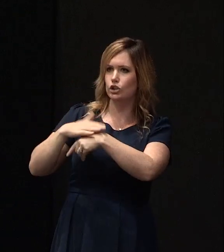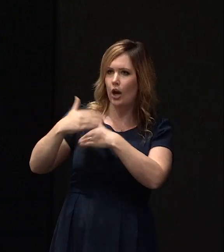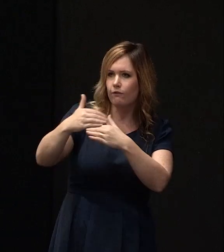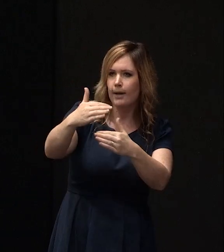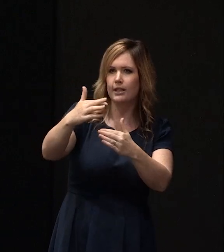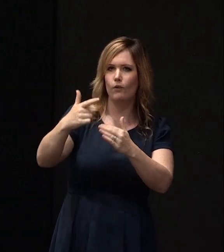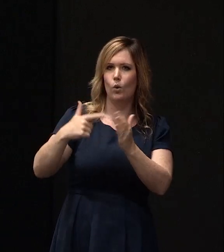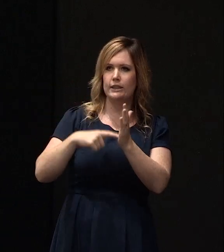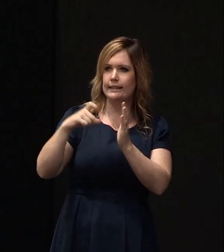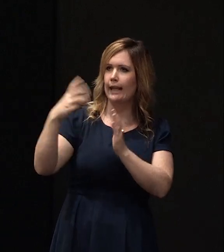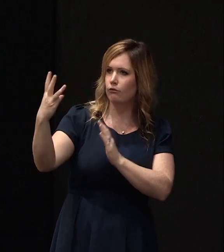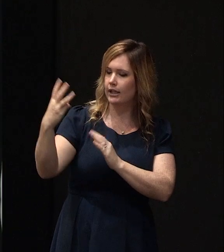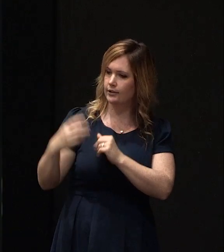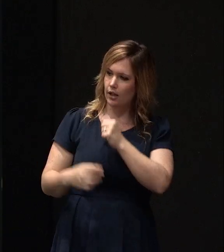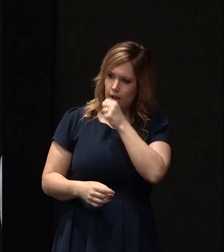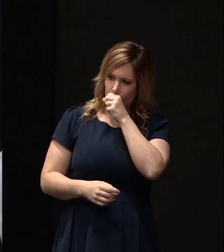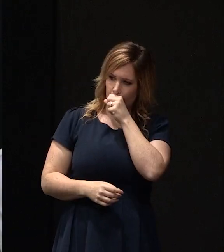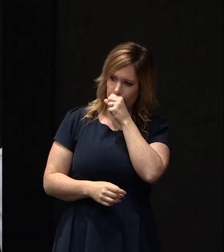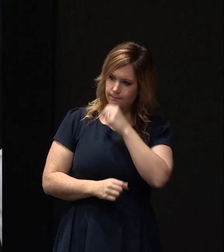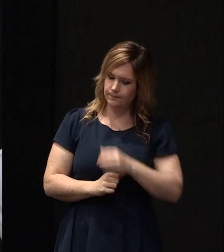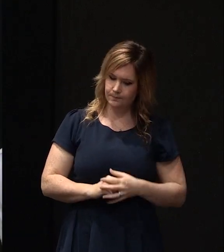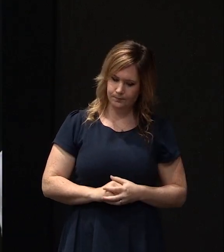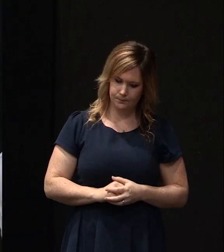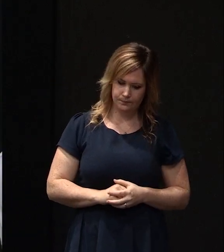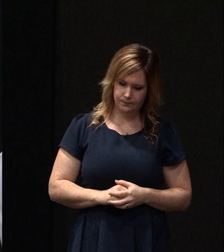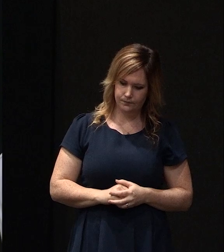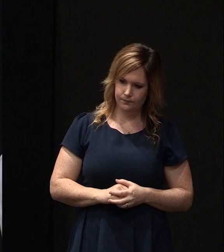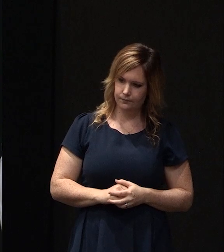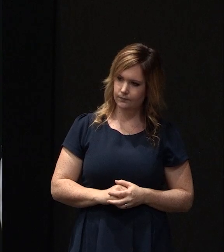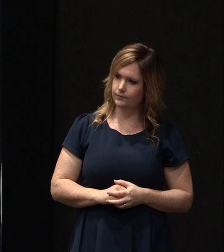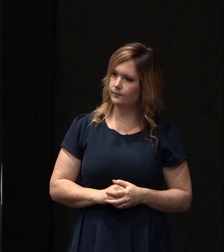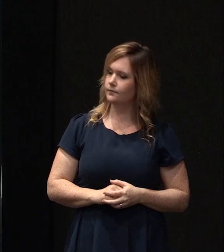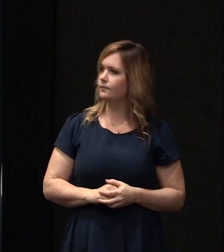with TC3. Okay, so our priority